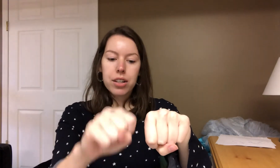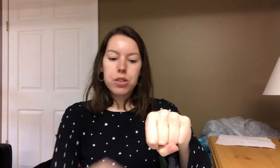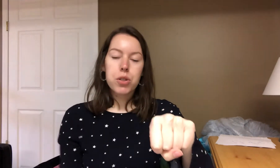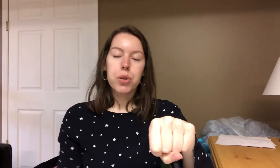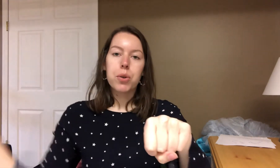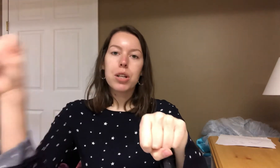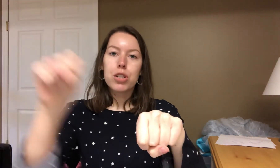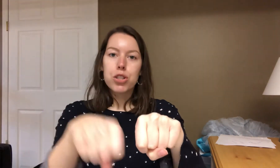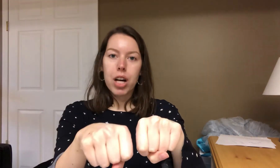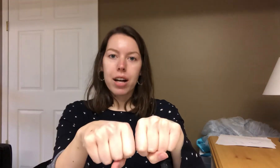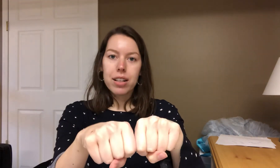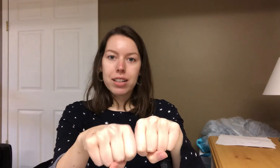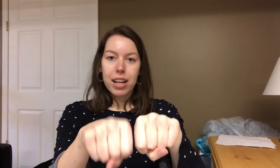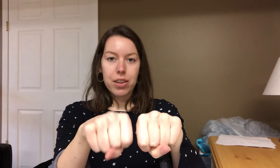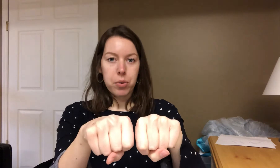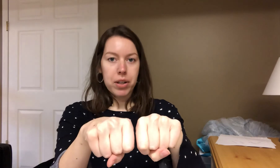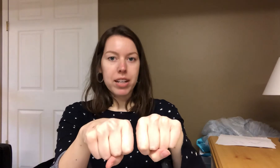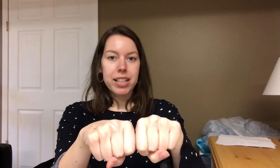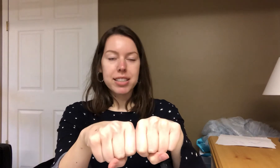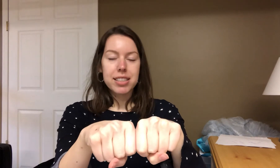Change juh and the word is.